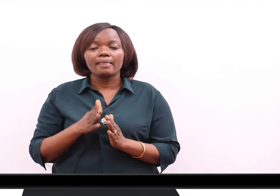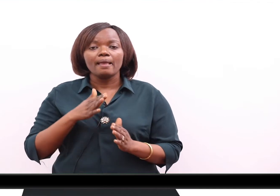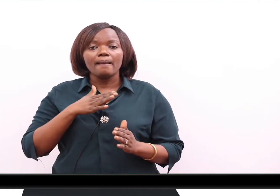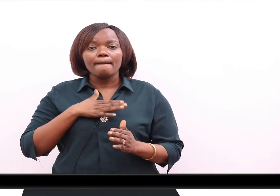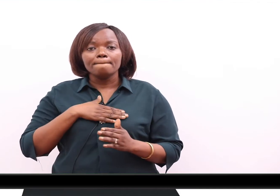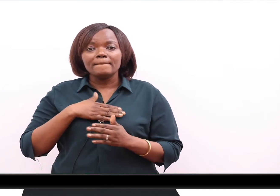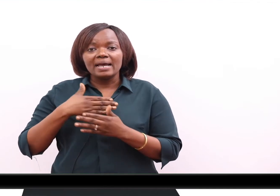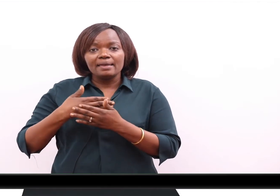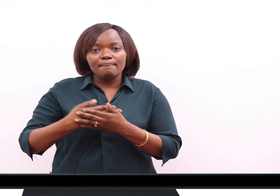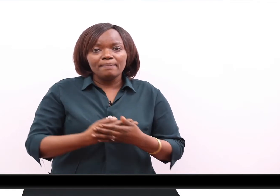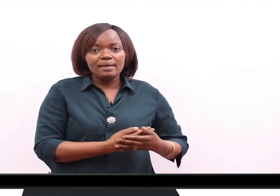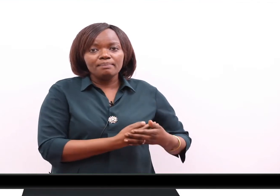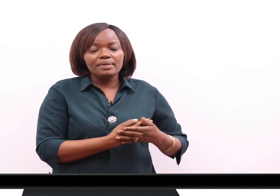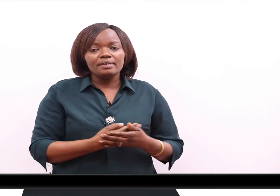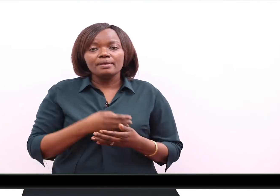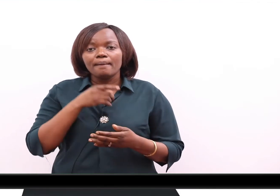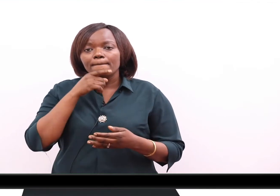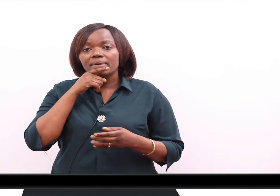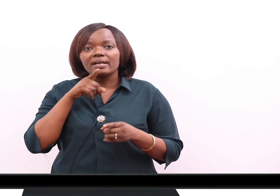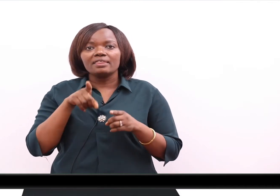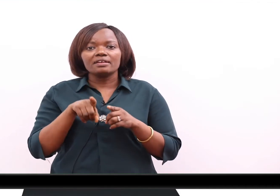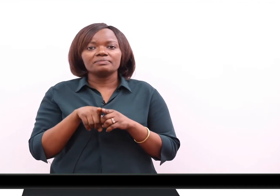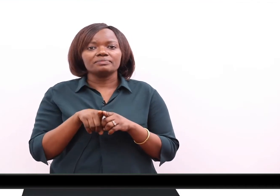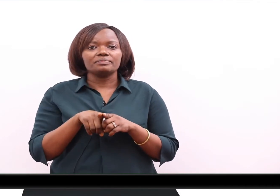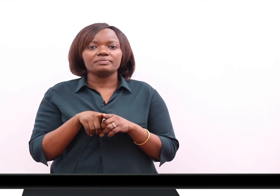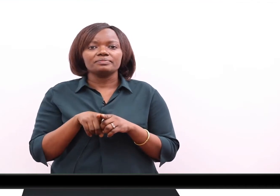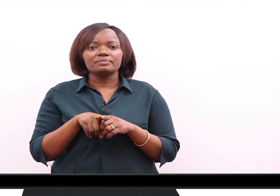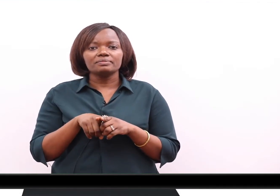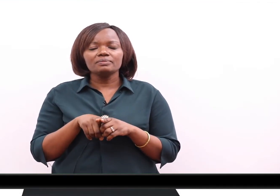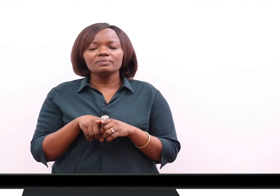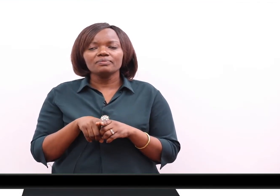My baby brother.